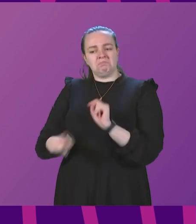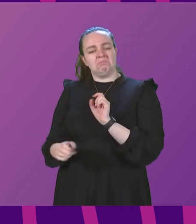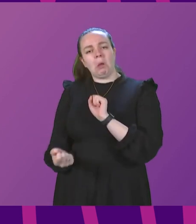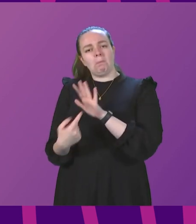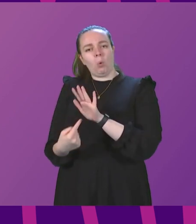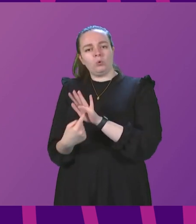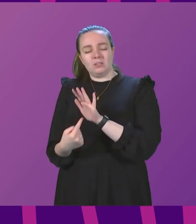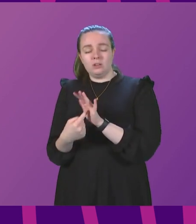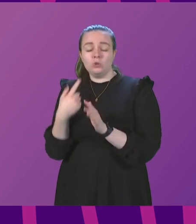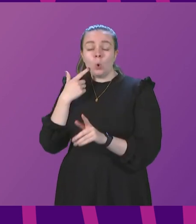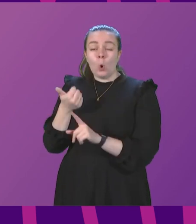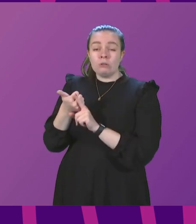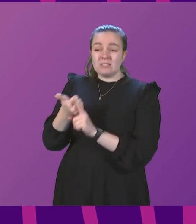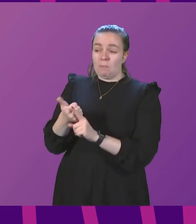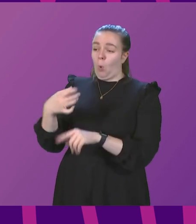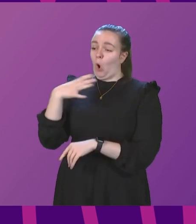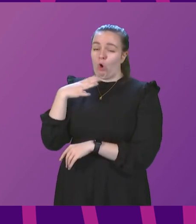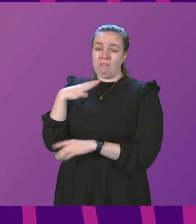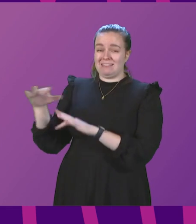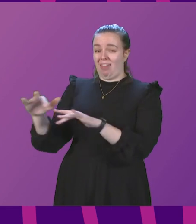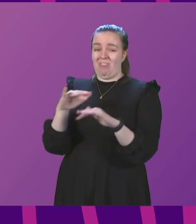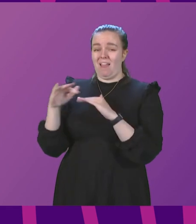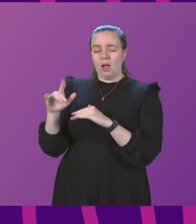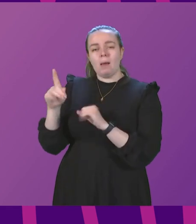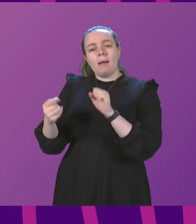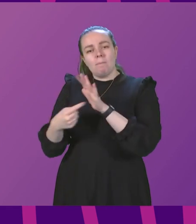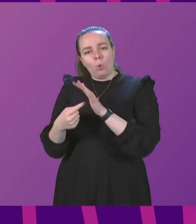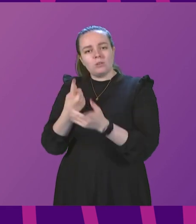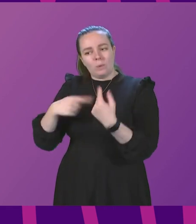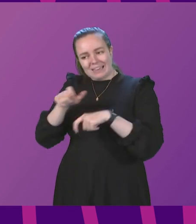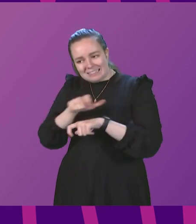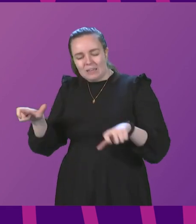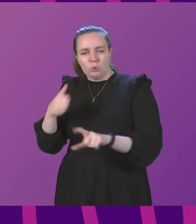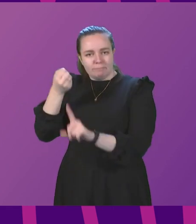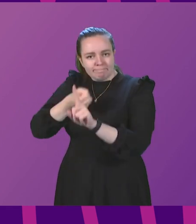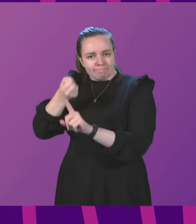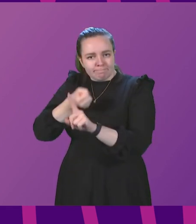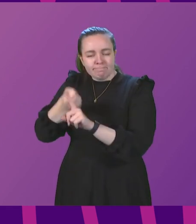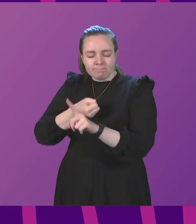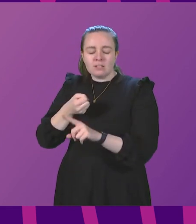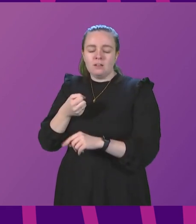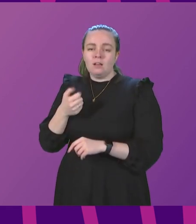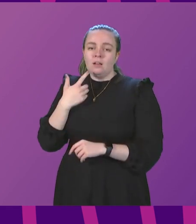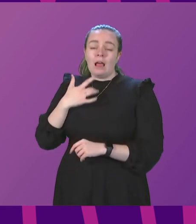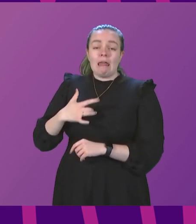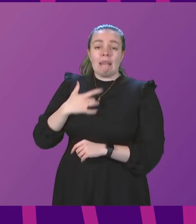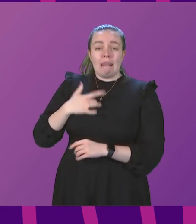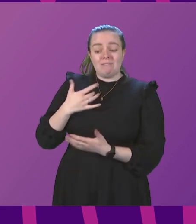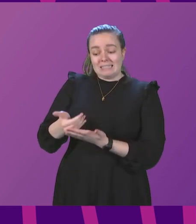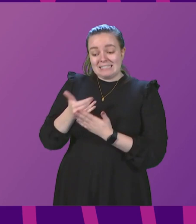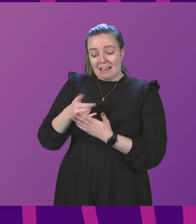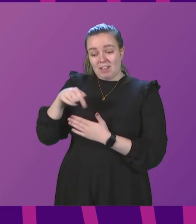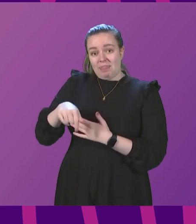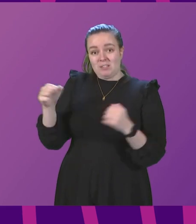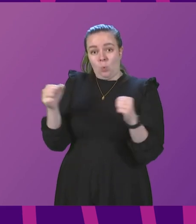support for that is already very high, but it is important that we continue to emphasise it. The Living Safely, this winter